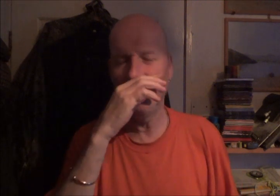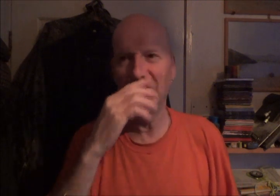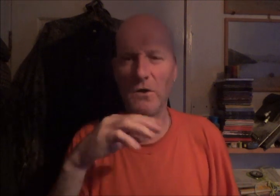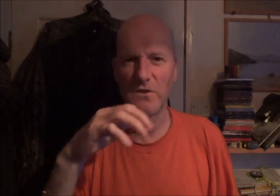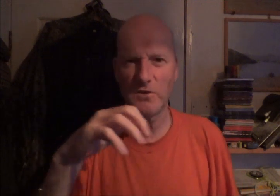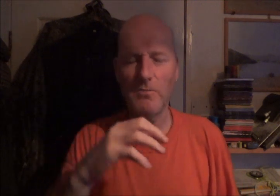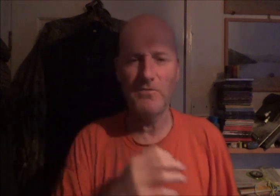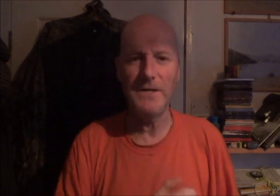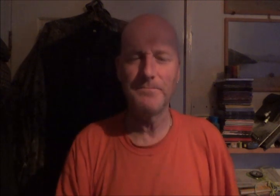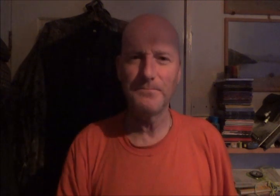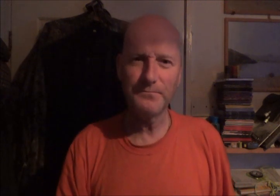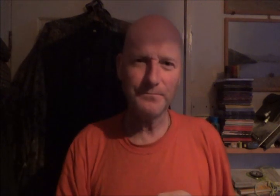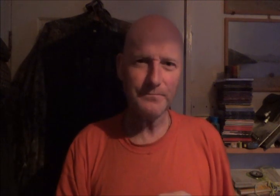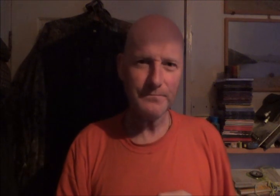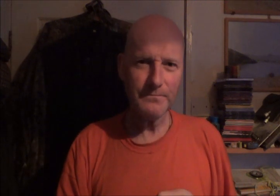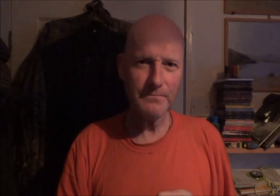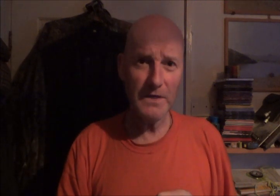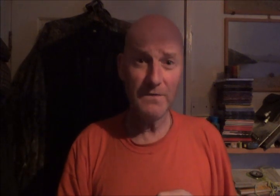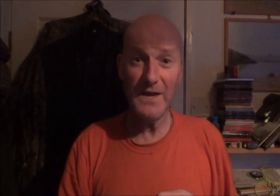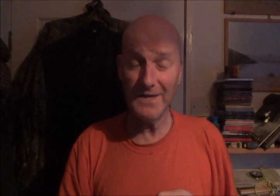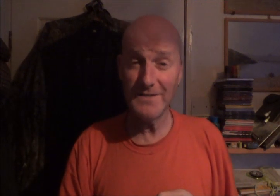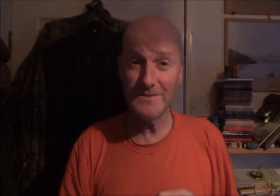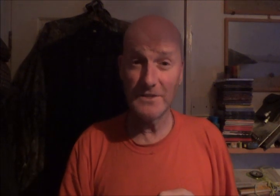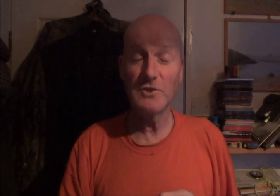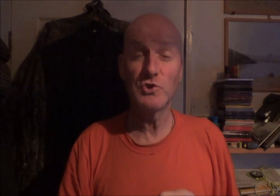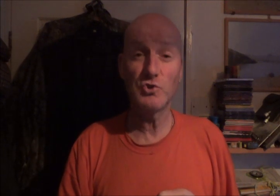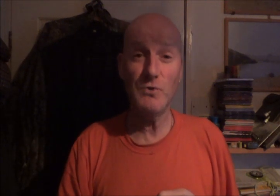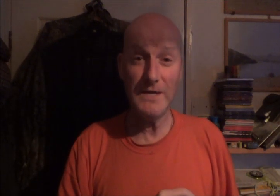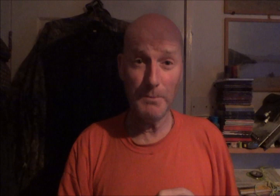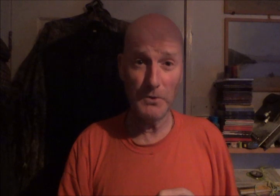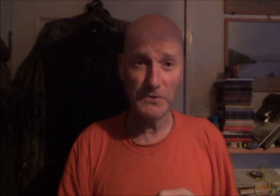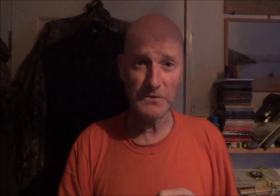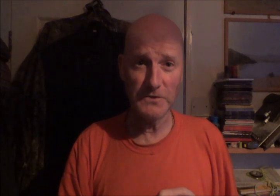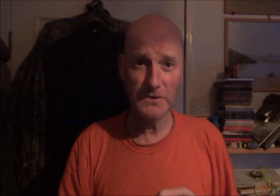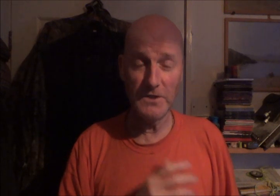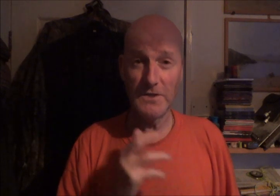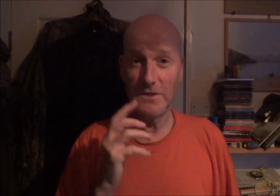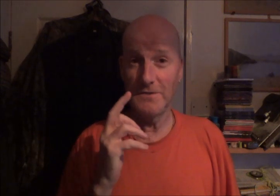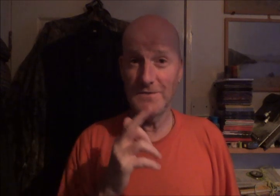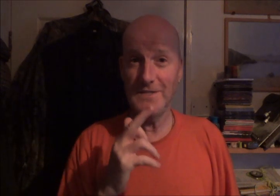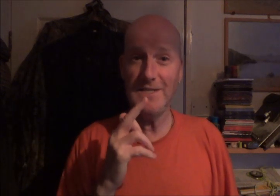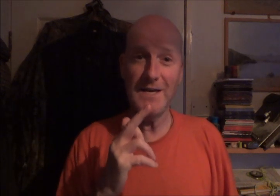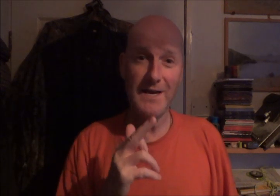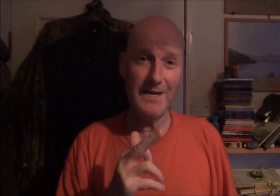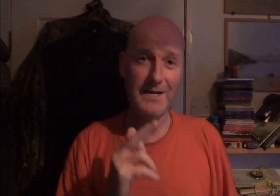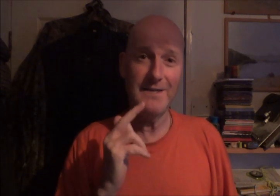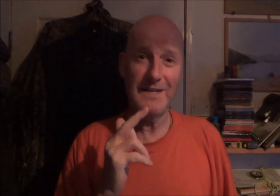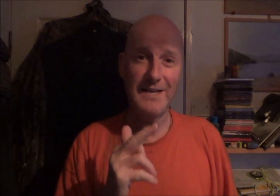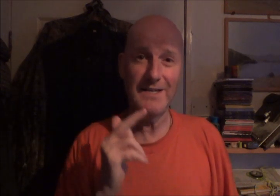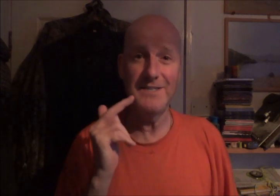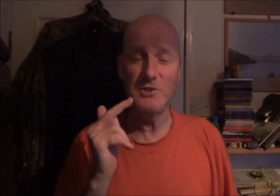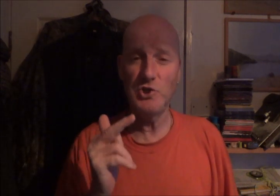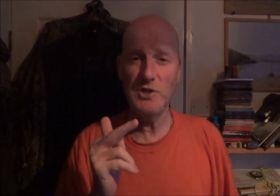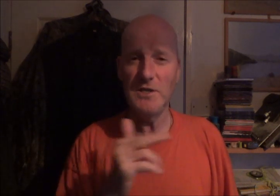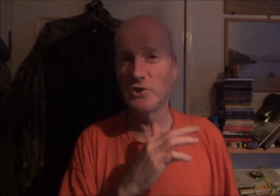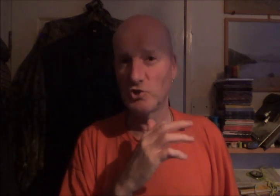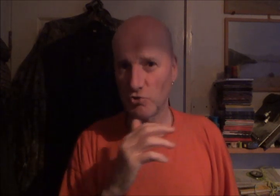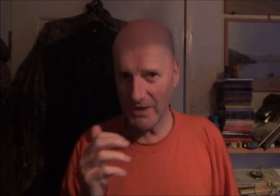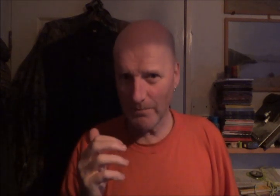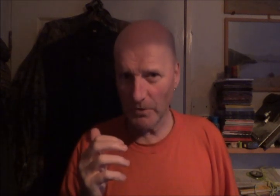of thing on the top of it. That is a trig point. T-R-I-G. Trig